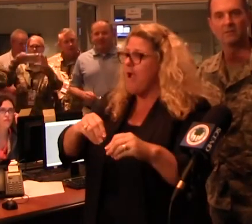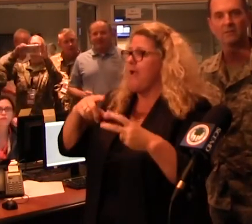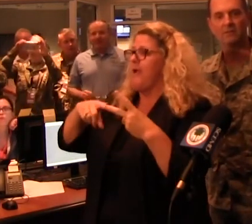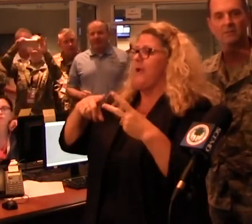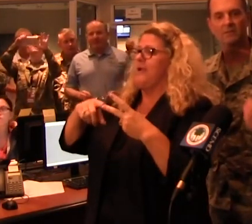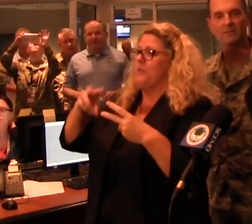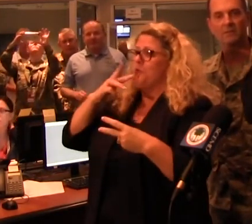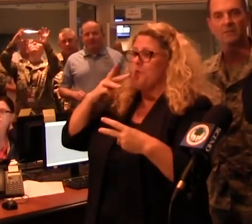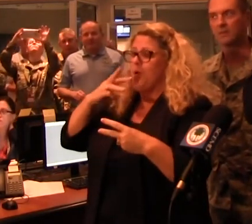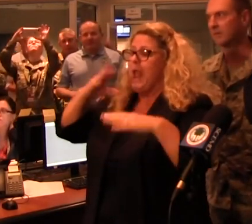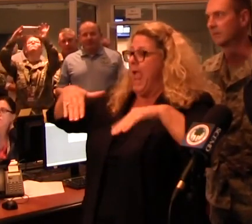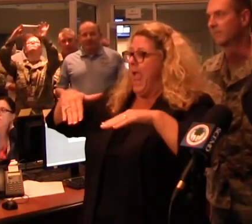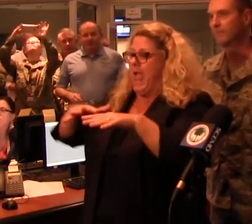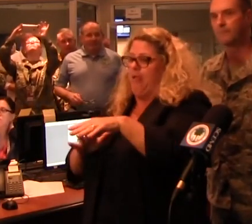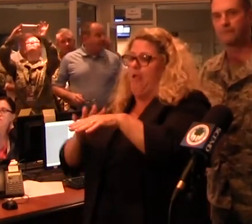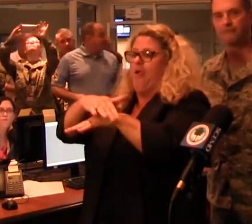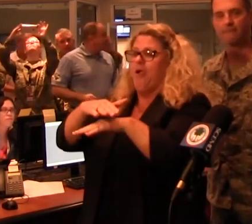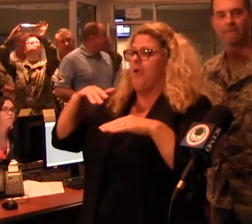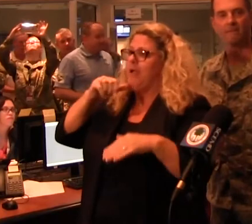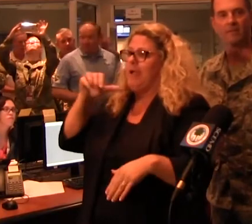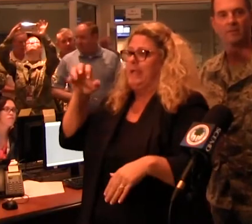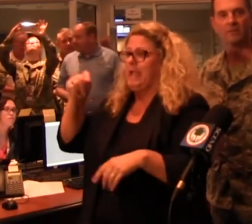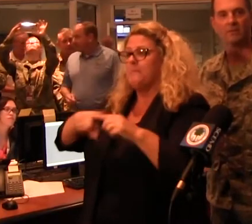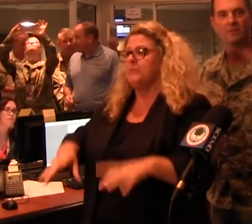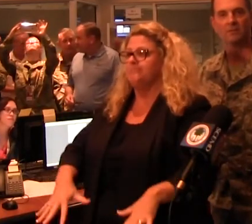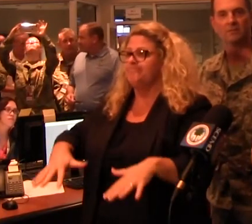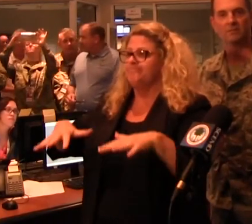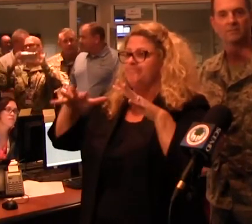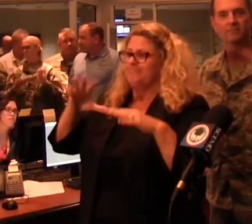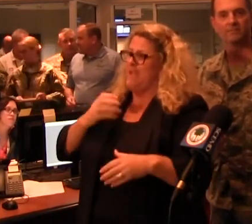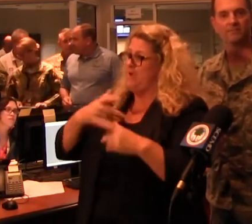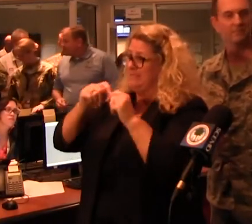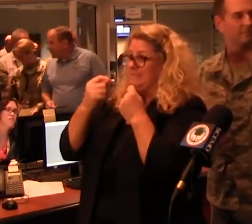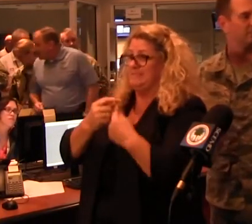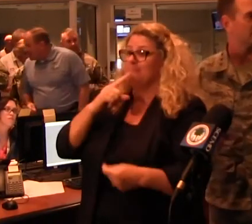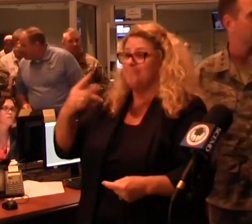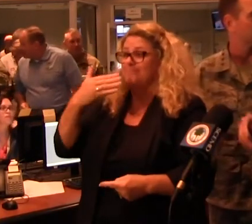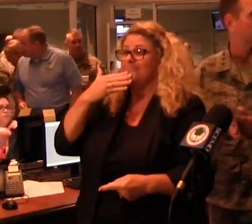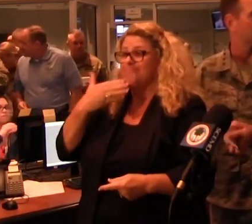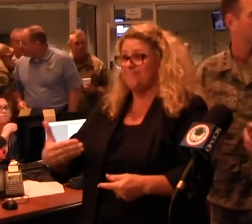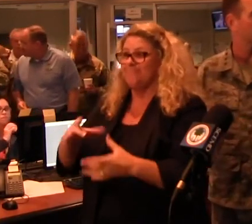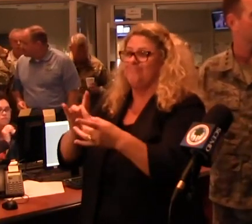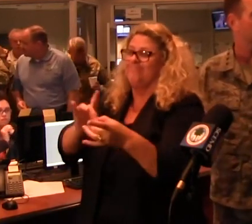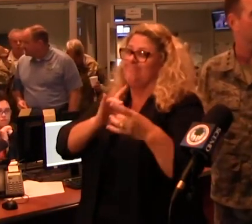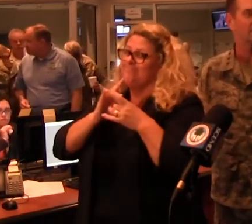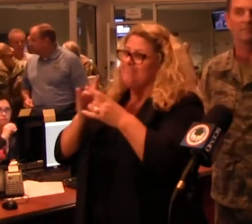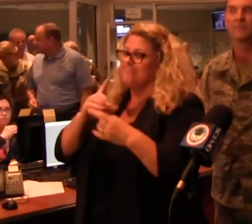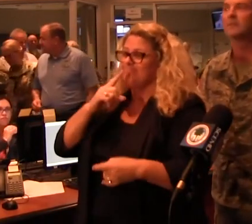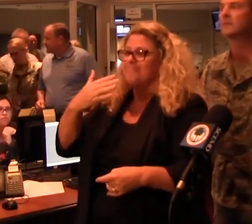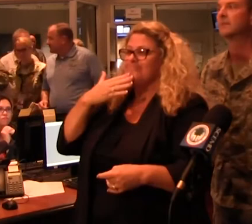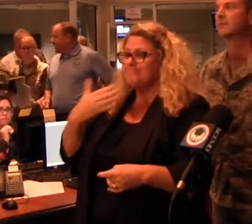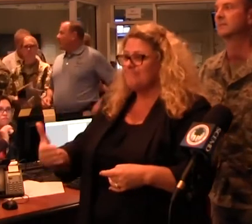yet. So as you've noticed, we have a great team, and it's from the local